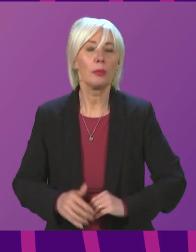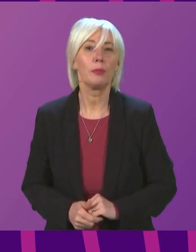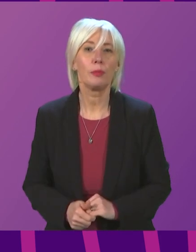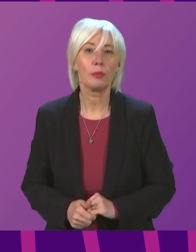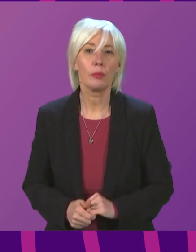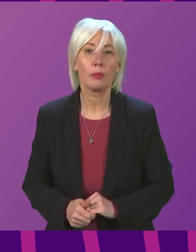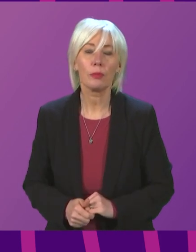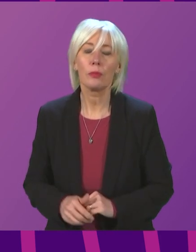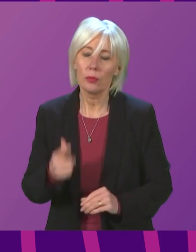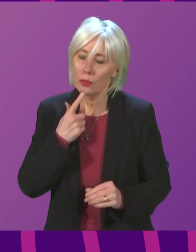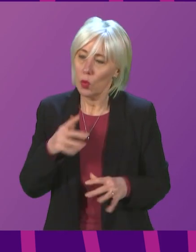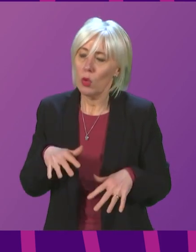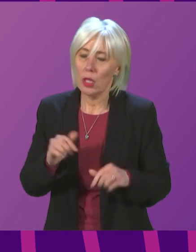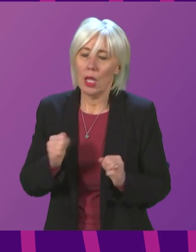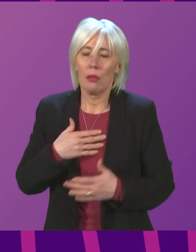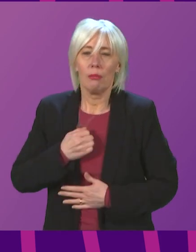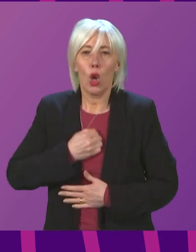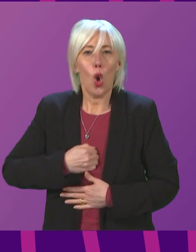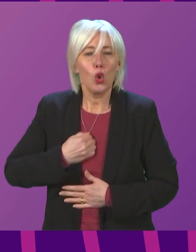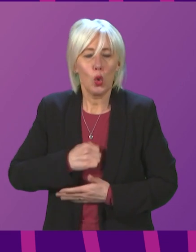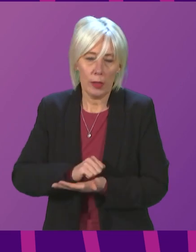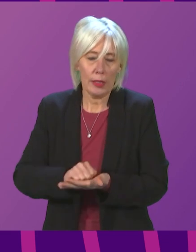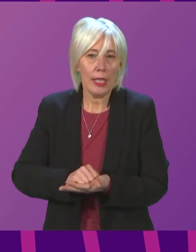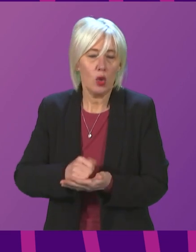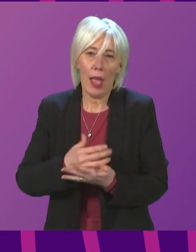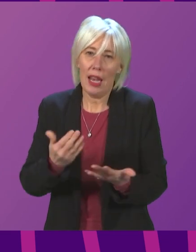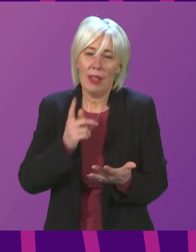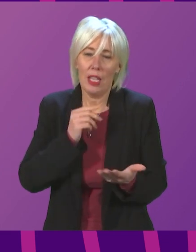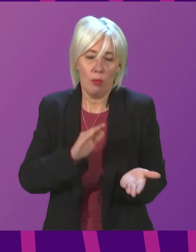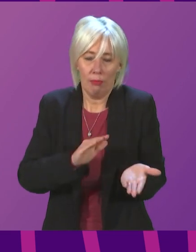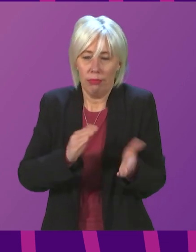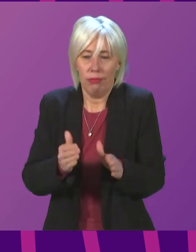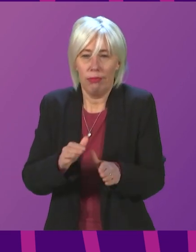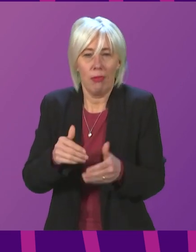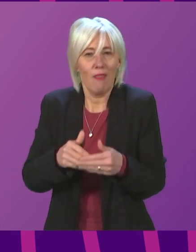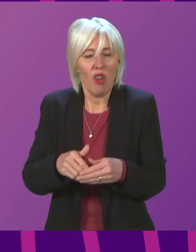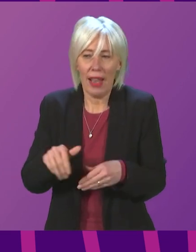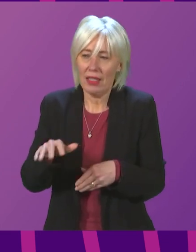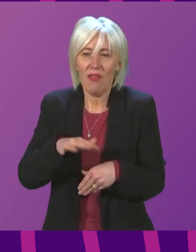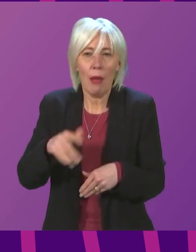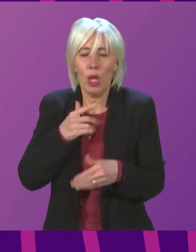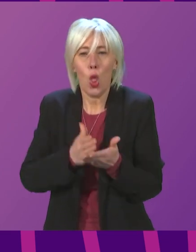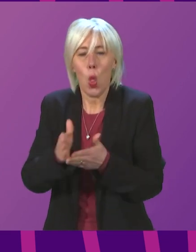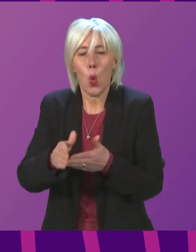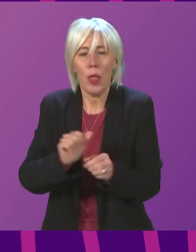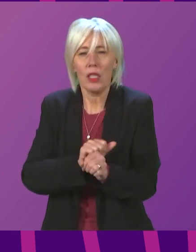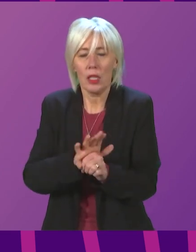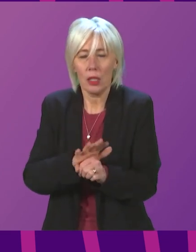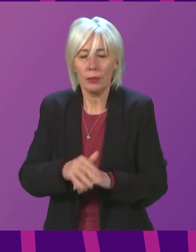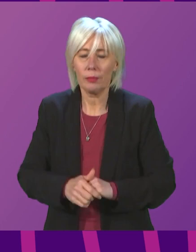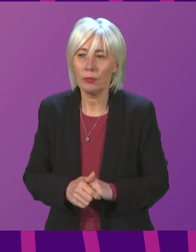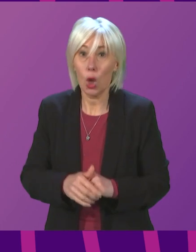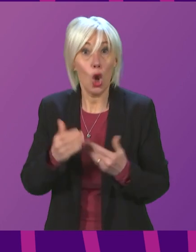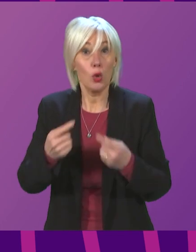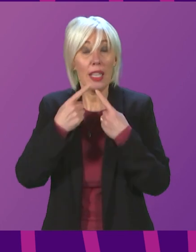Can I start by sending my condolences to all those who have lost a loved one throughout this pandemic. Today's announcements offer hope to a lot of